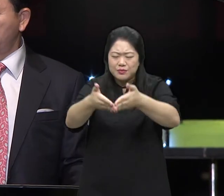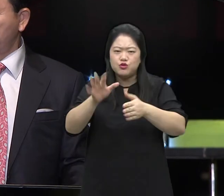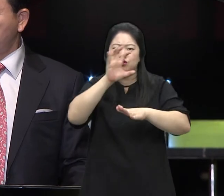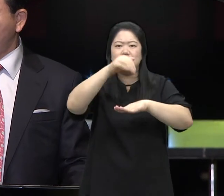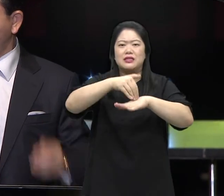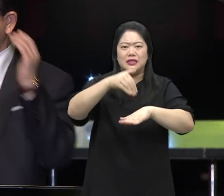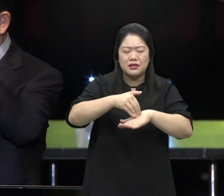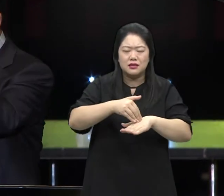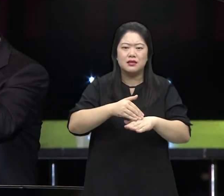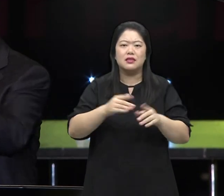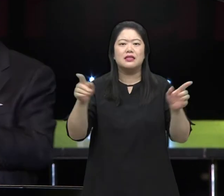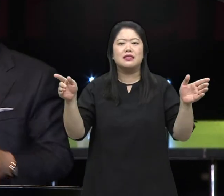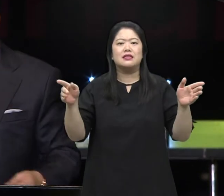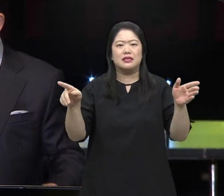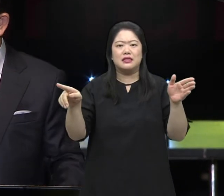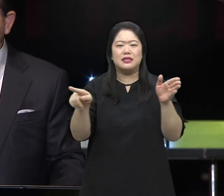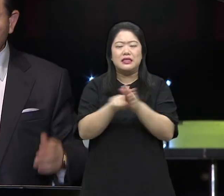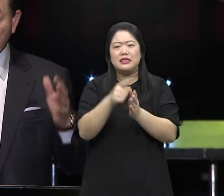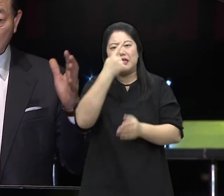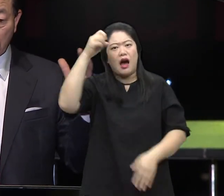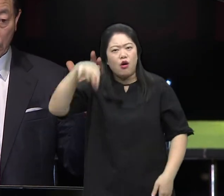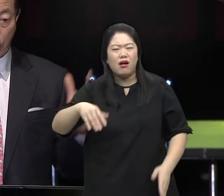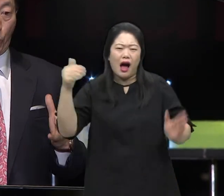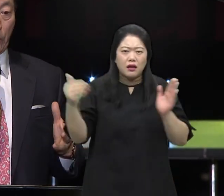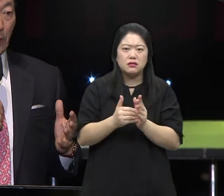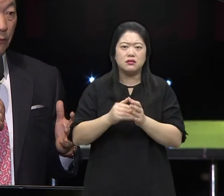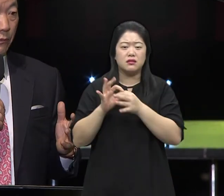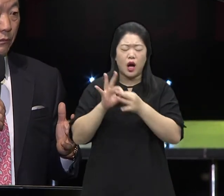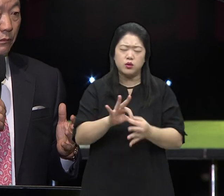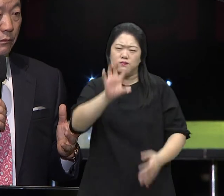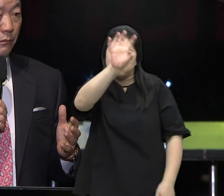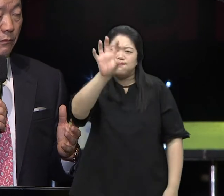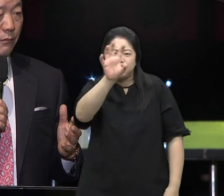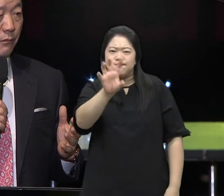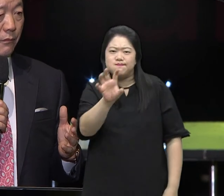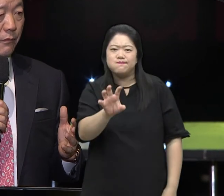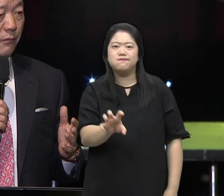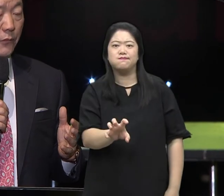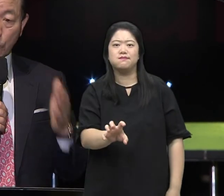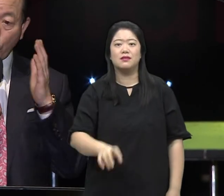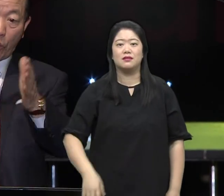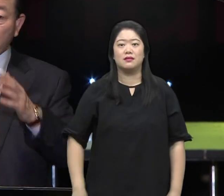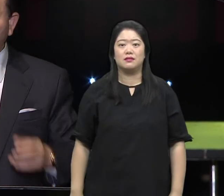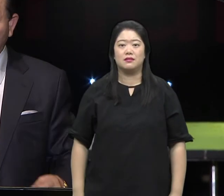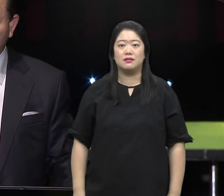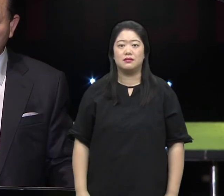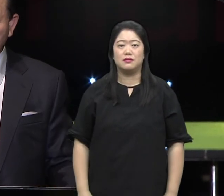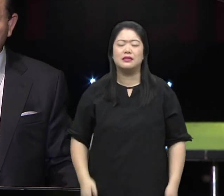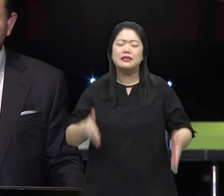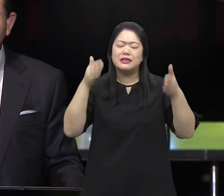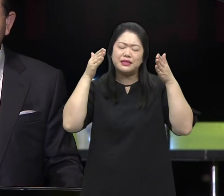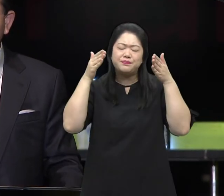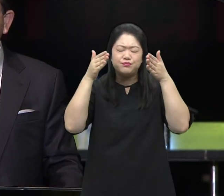evangelism institute. Intensive training. We continue to have that. Enter into that.